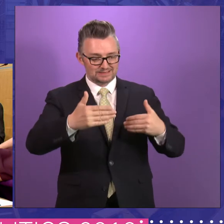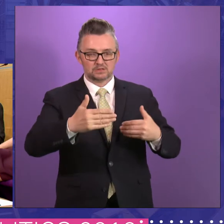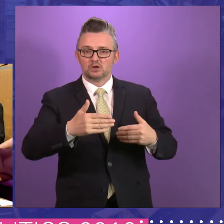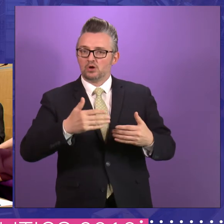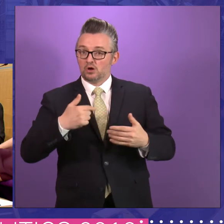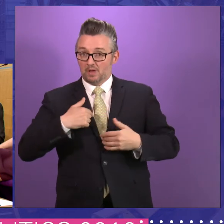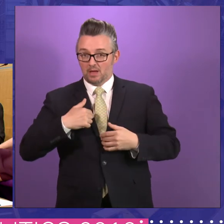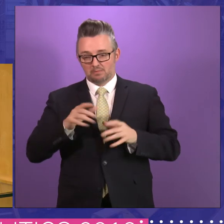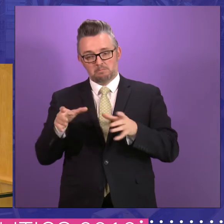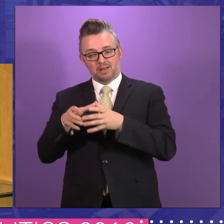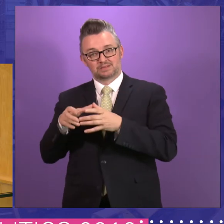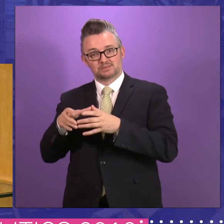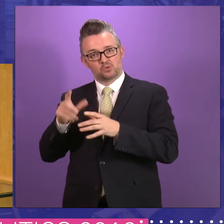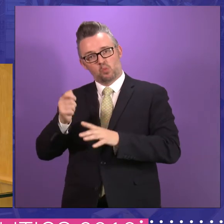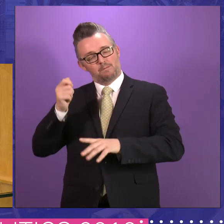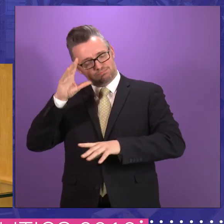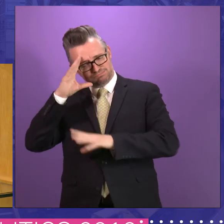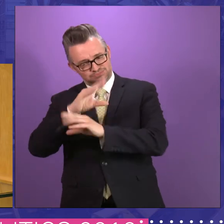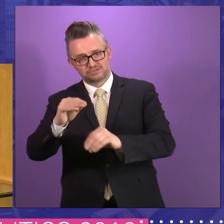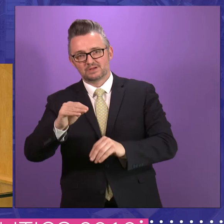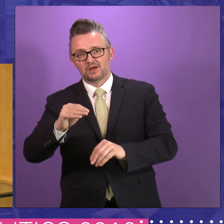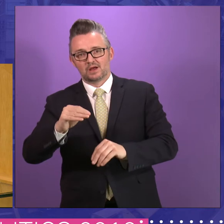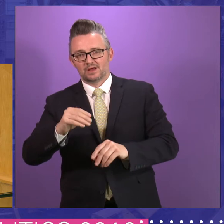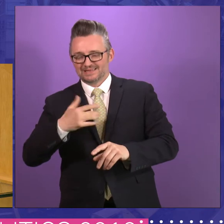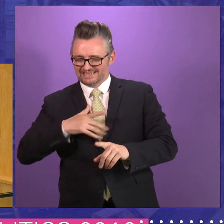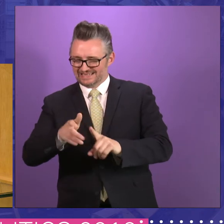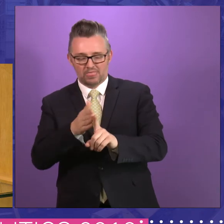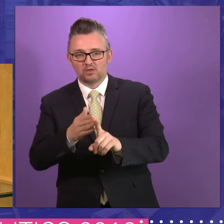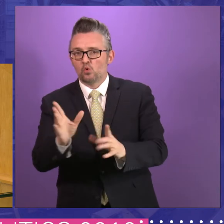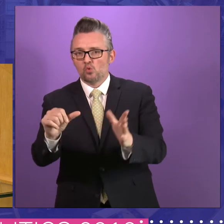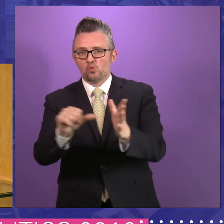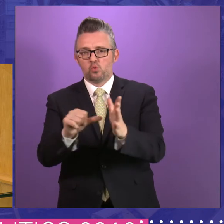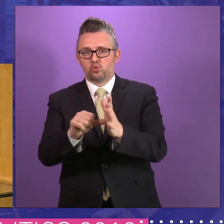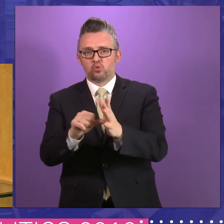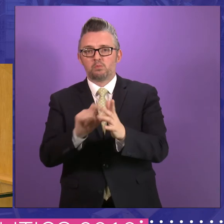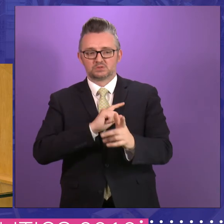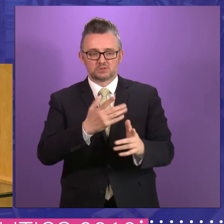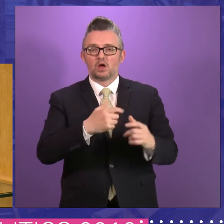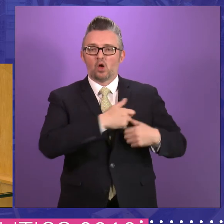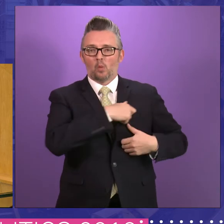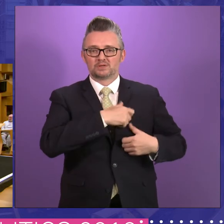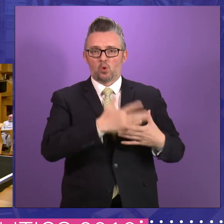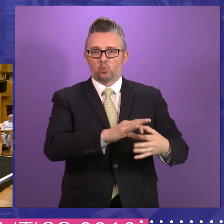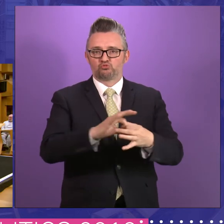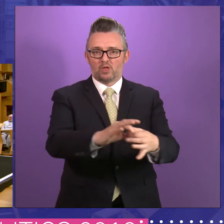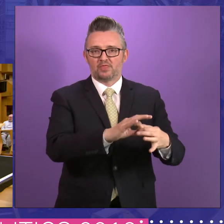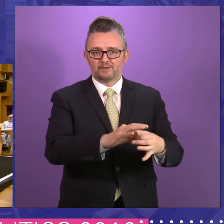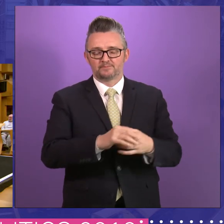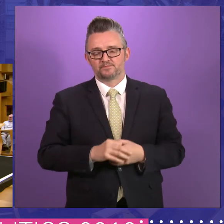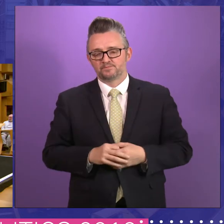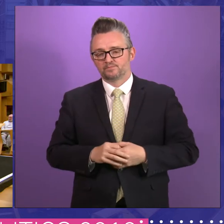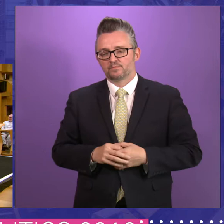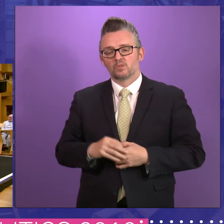difficult to try and manage that if you, if you so felt as if you wanted to try and do it. It's virtually impossible. Just to briefly say,